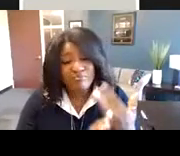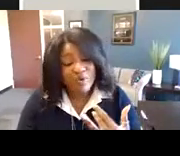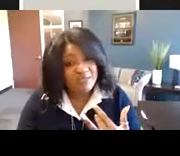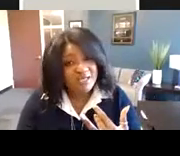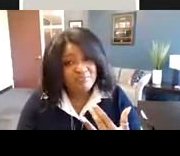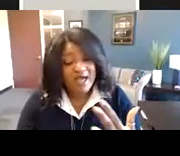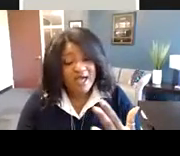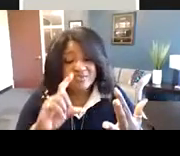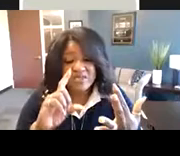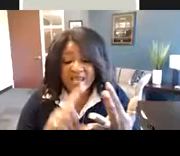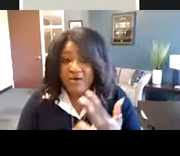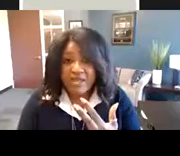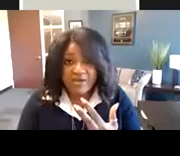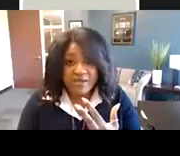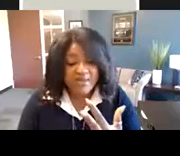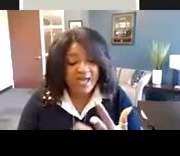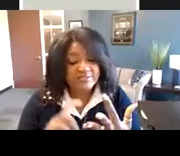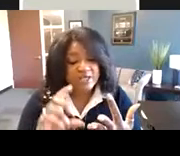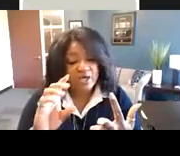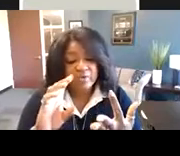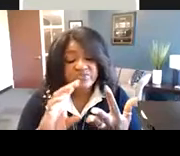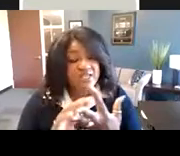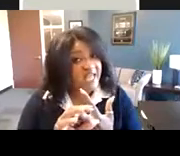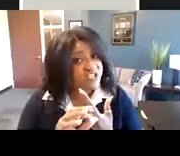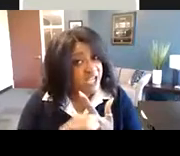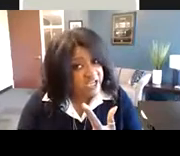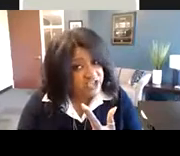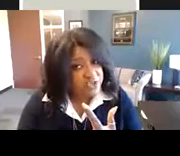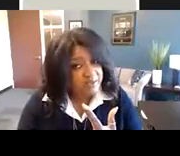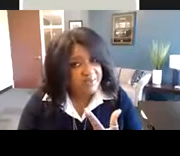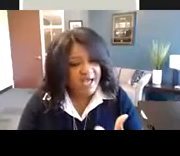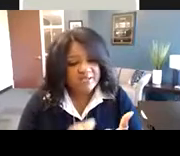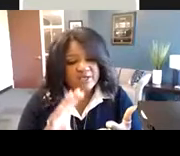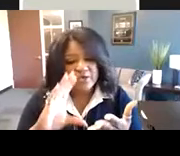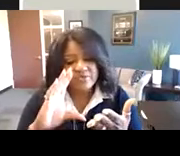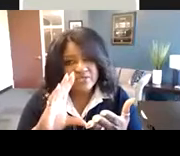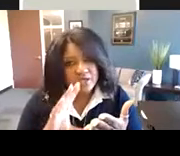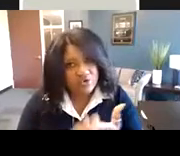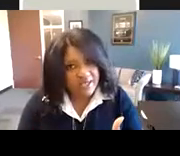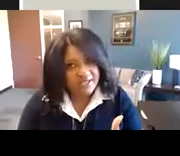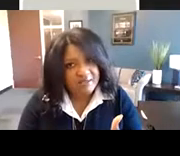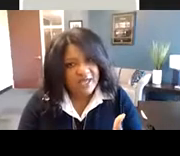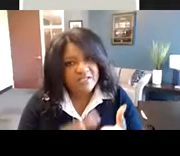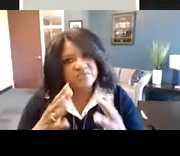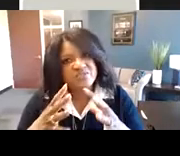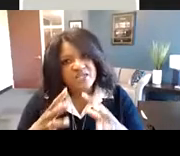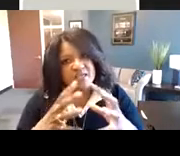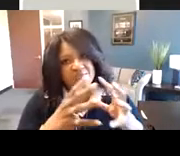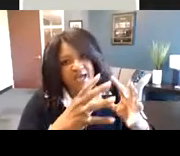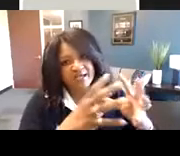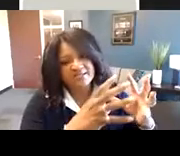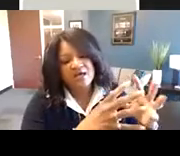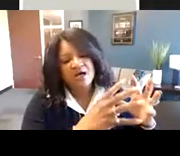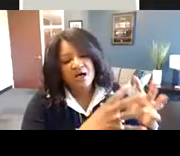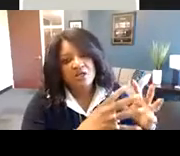seeing employment impacts, we're seeing healthcare impacts, we're seeing educational impacts, we're seeing credit impacts, we're seeing